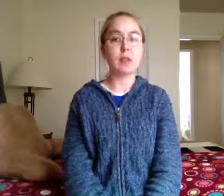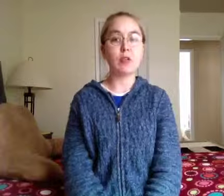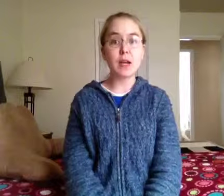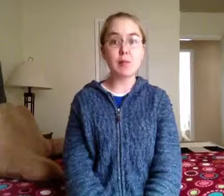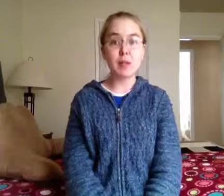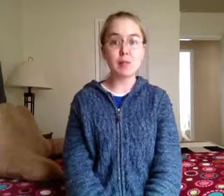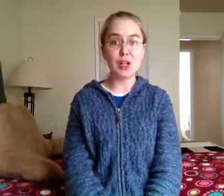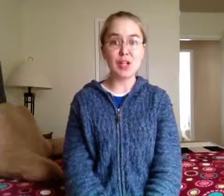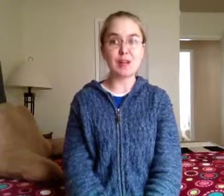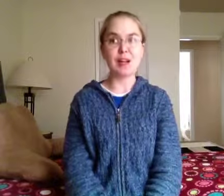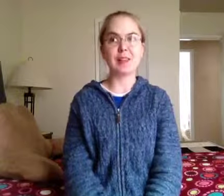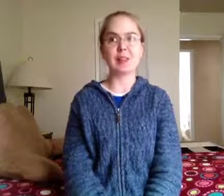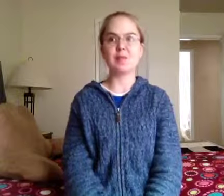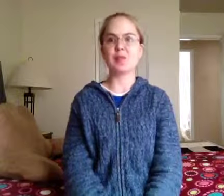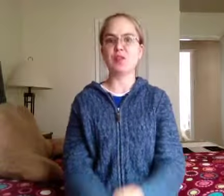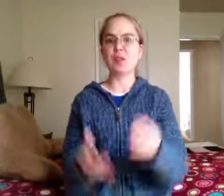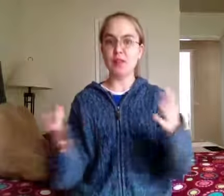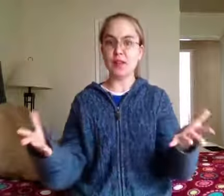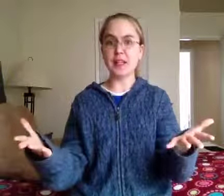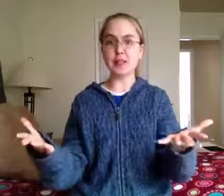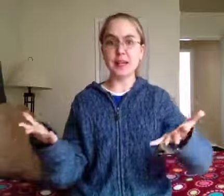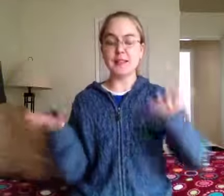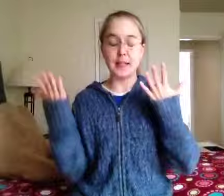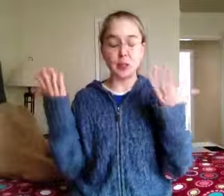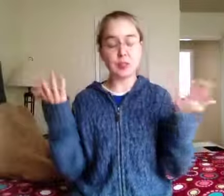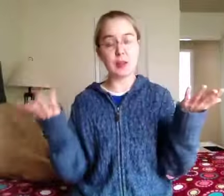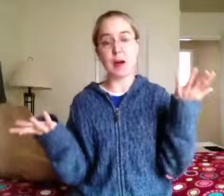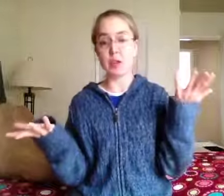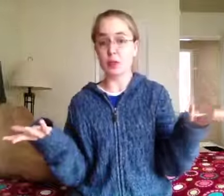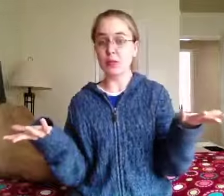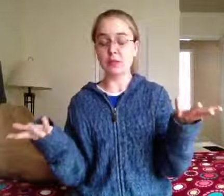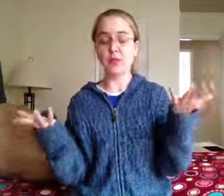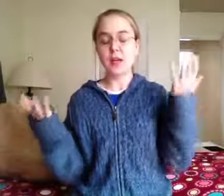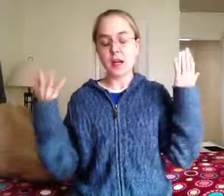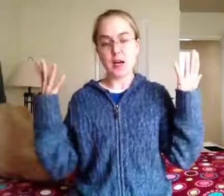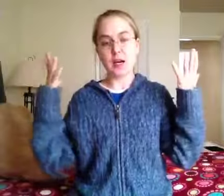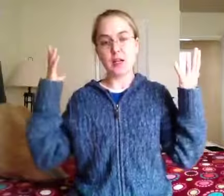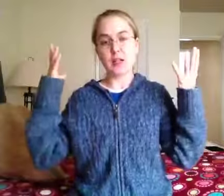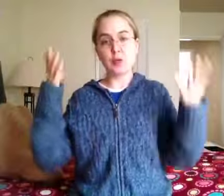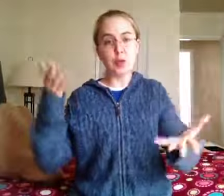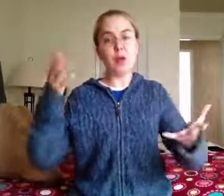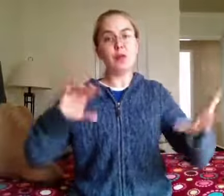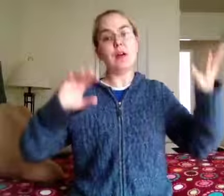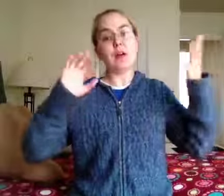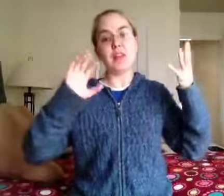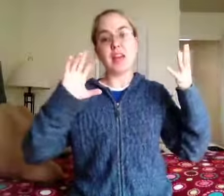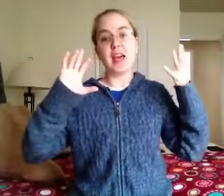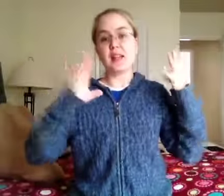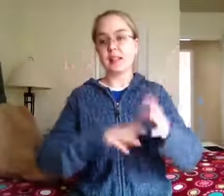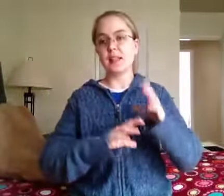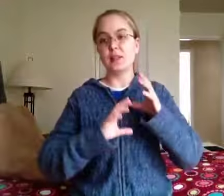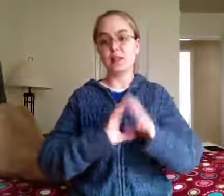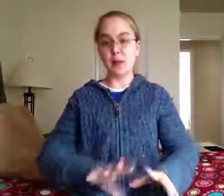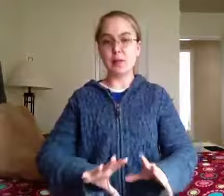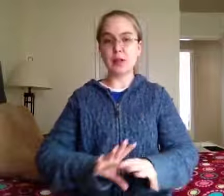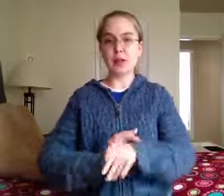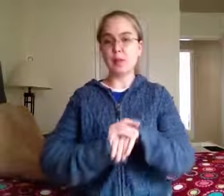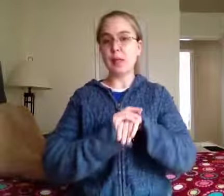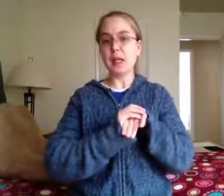Great big project month. If you live on the Internet, and I don't see why you wouldn't, you know that November is a big